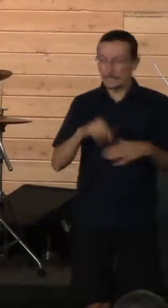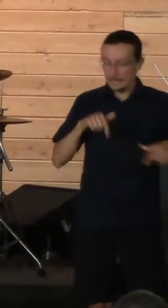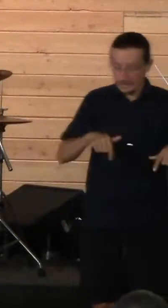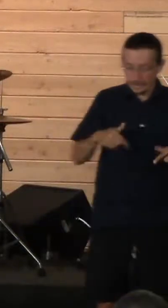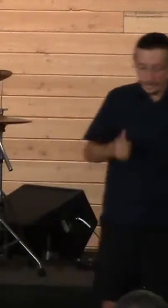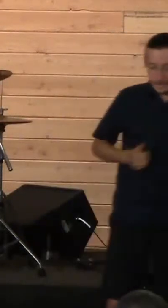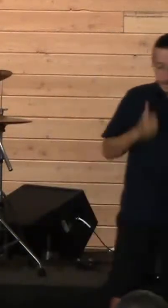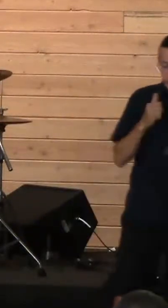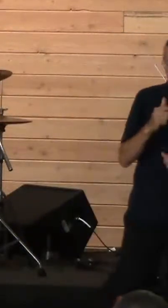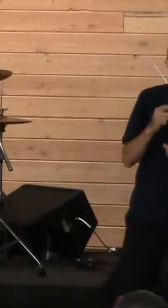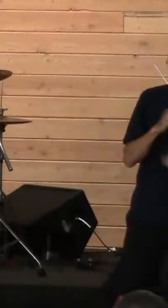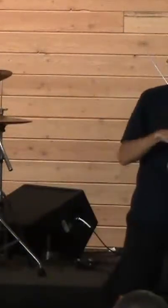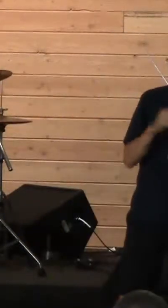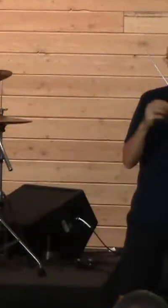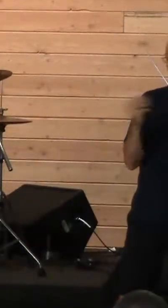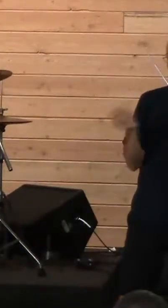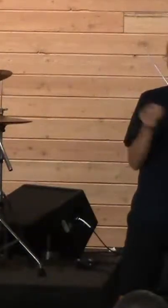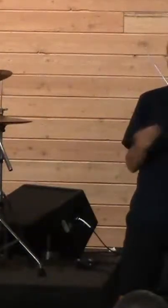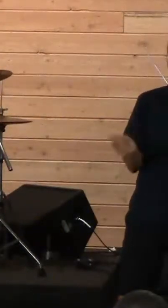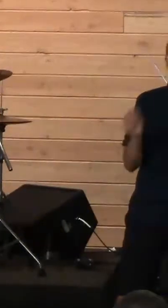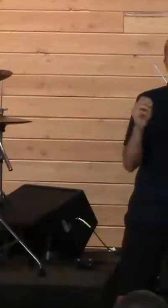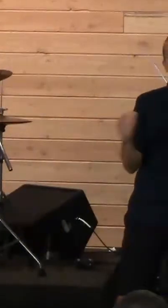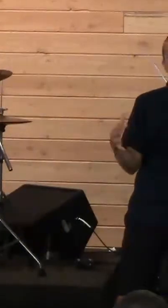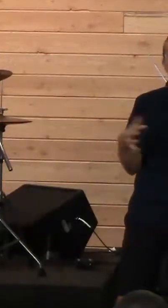be resolution or reconciliation.